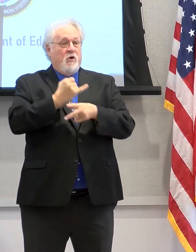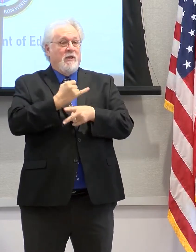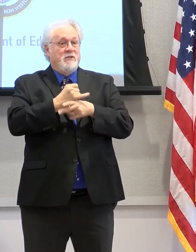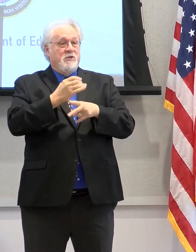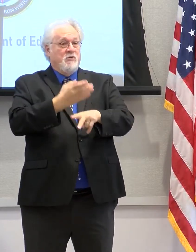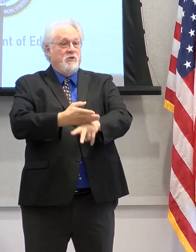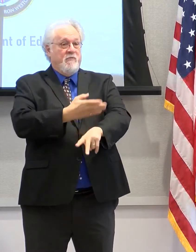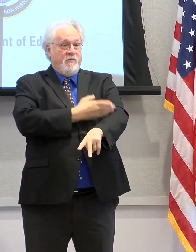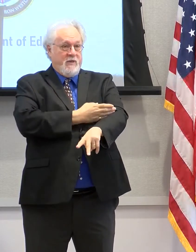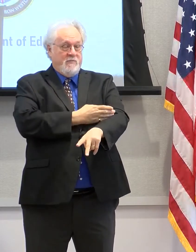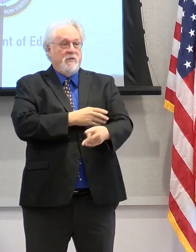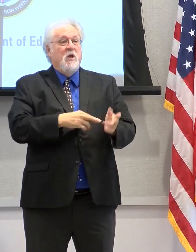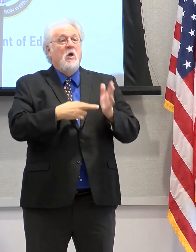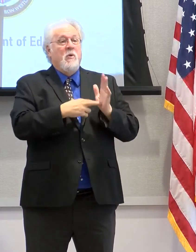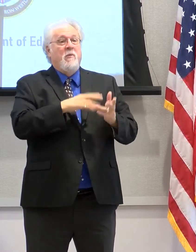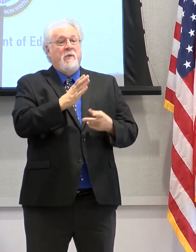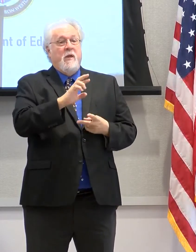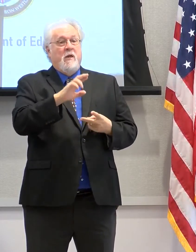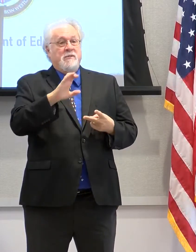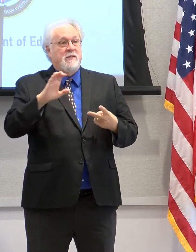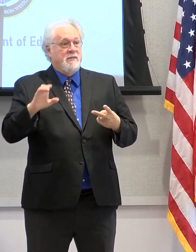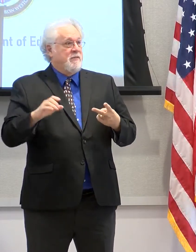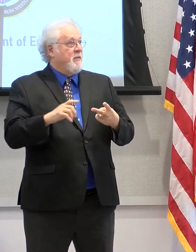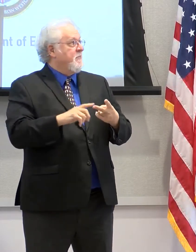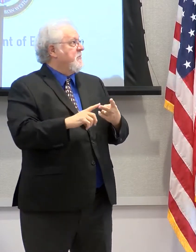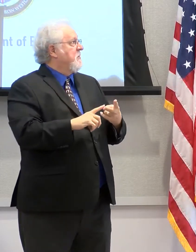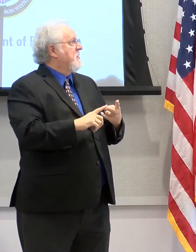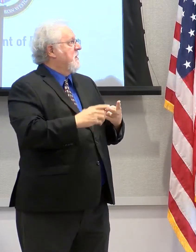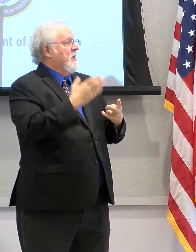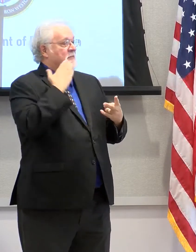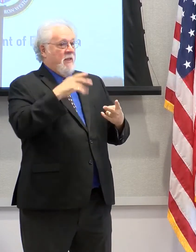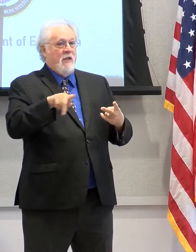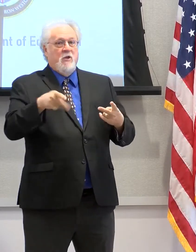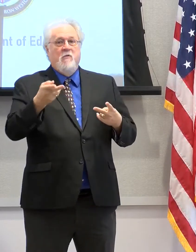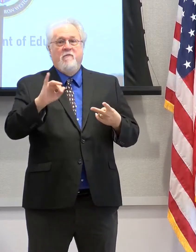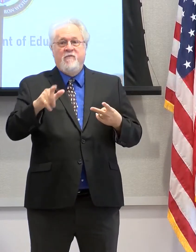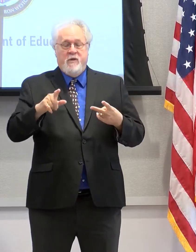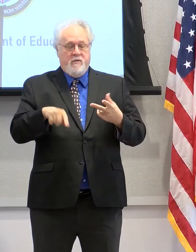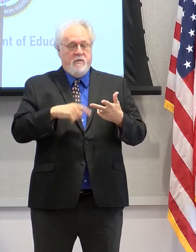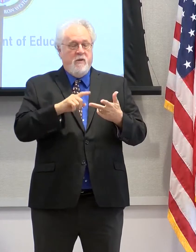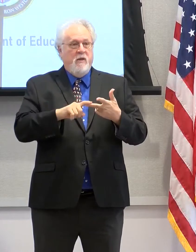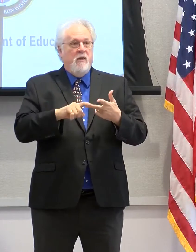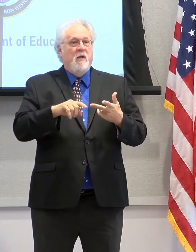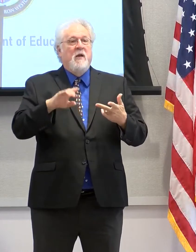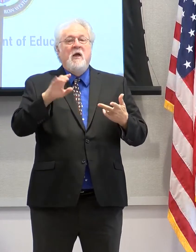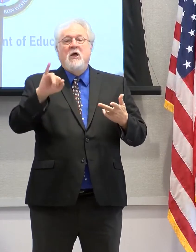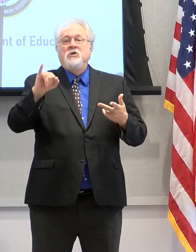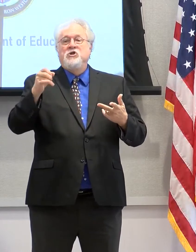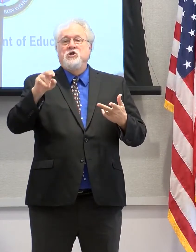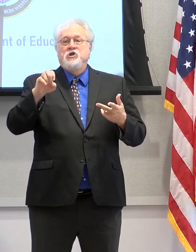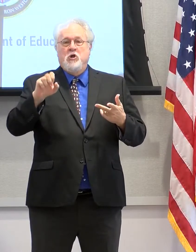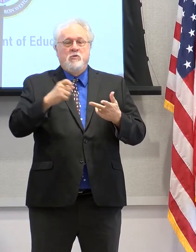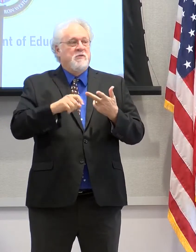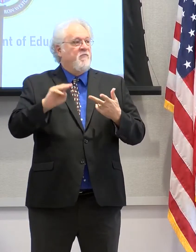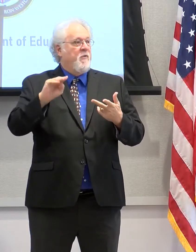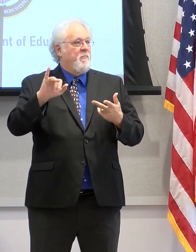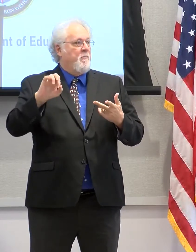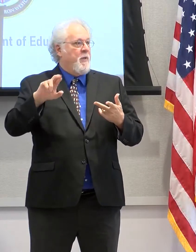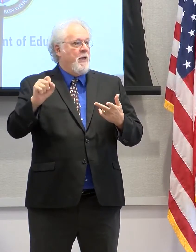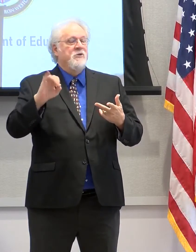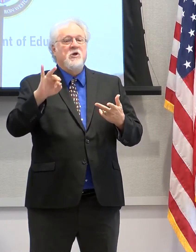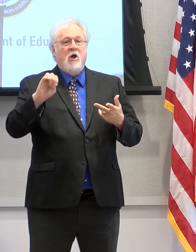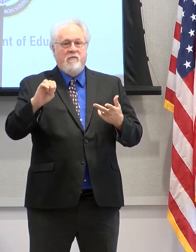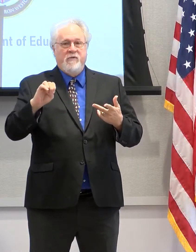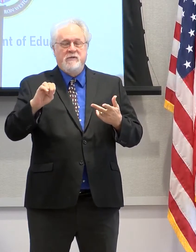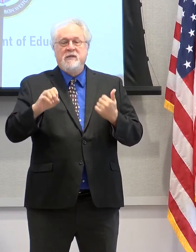Advancement, who represents BRCC on the core team. Thank you, Phil. Dr. Pamela Revar-Jones from the Mayor's Office, an